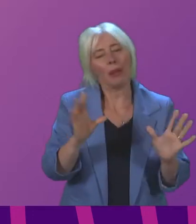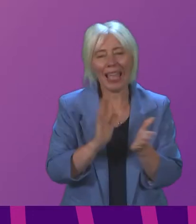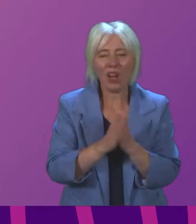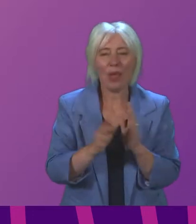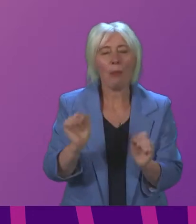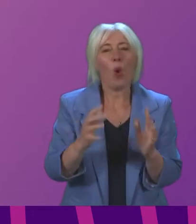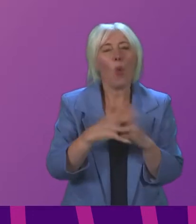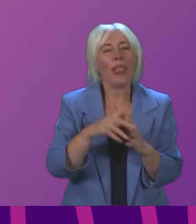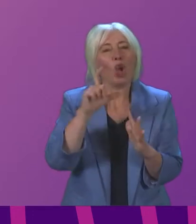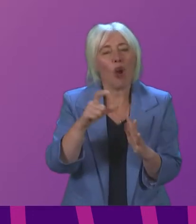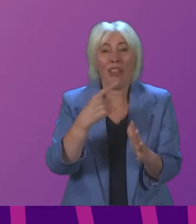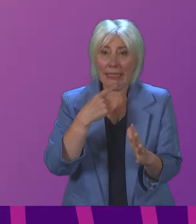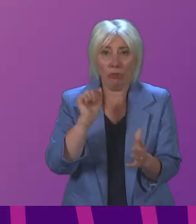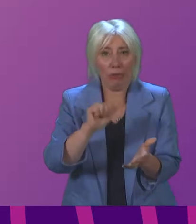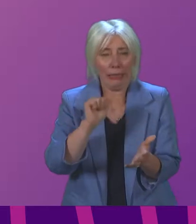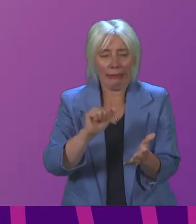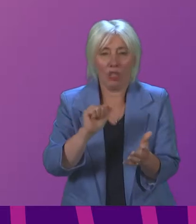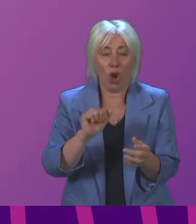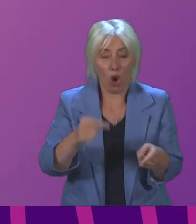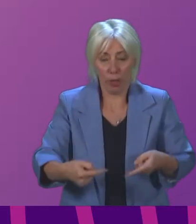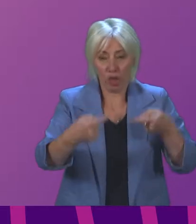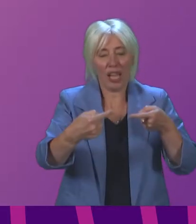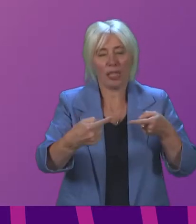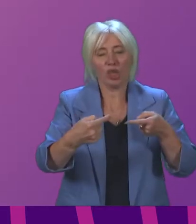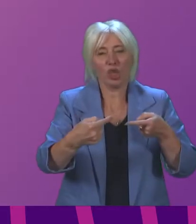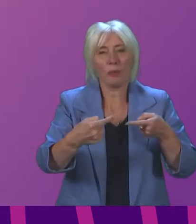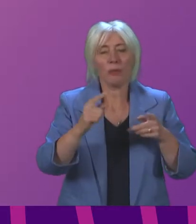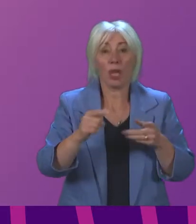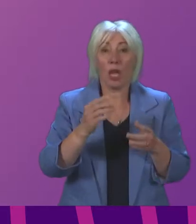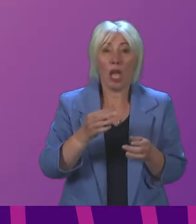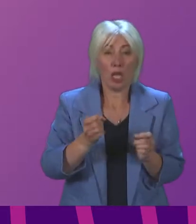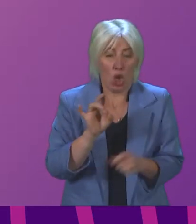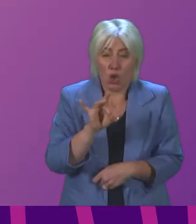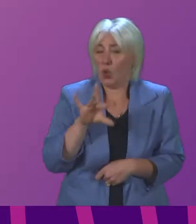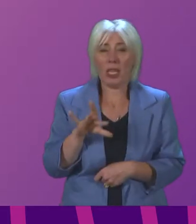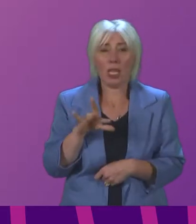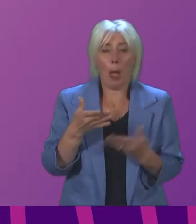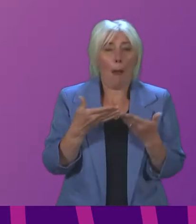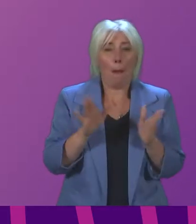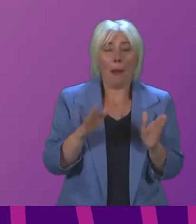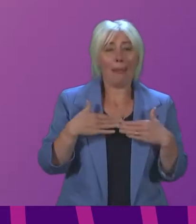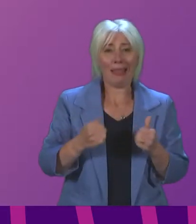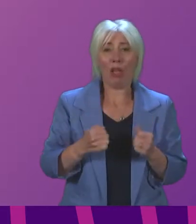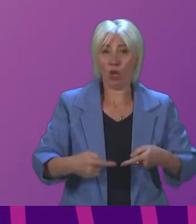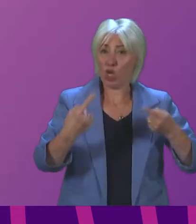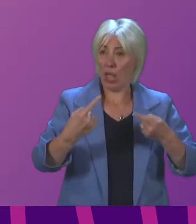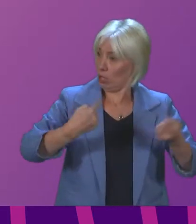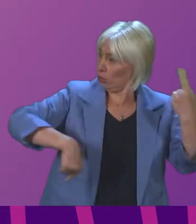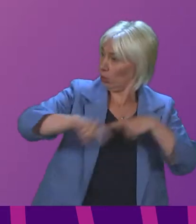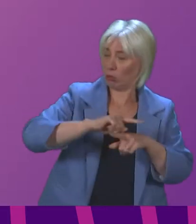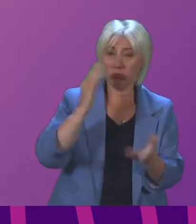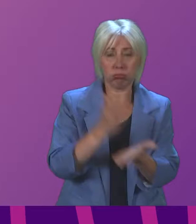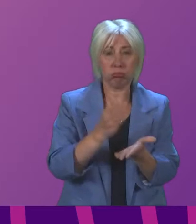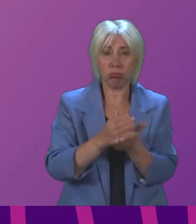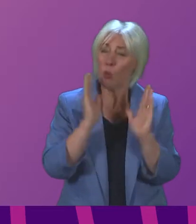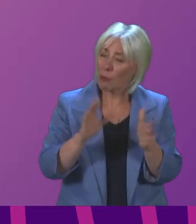about the challenge that faces us because it is a unique public health challenge that the country faces and it is right that everybody